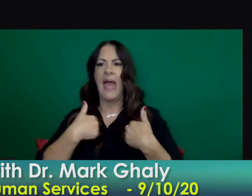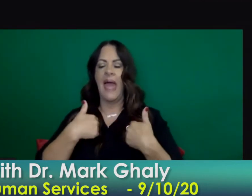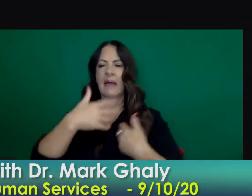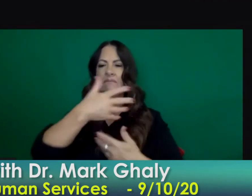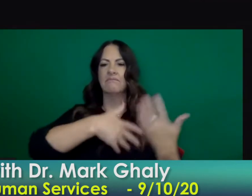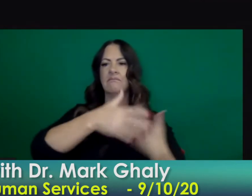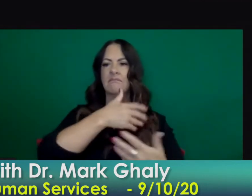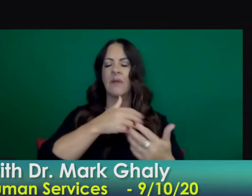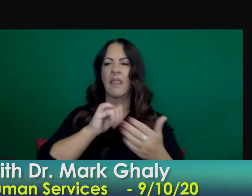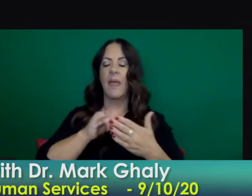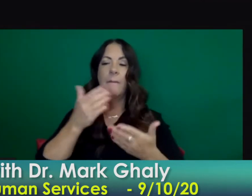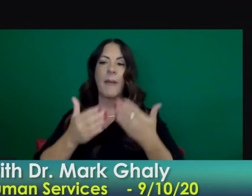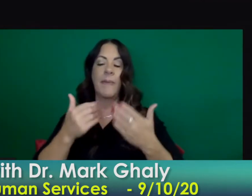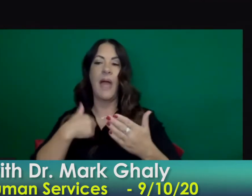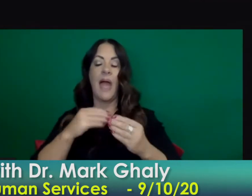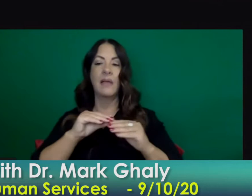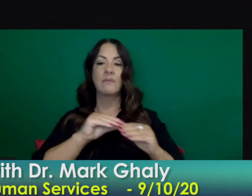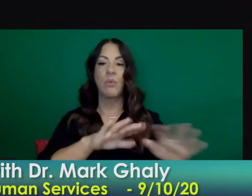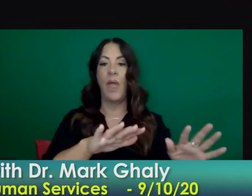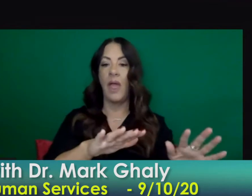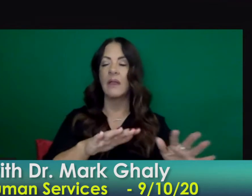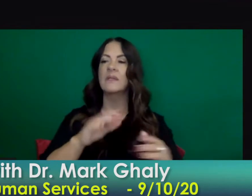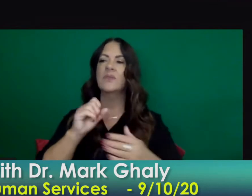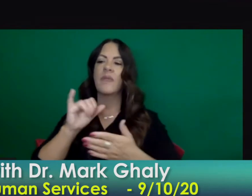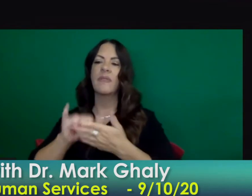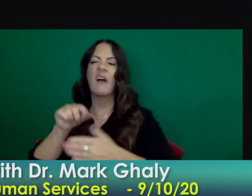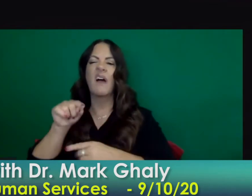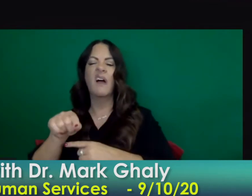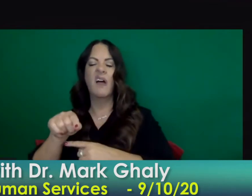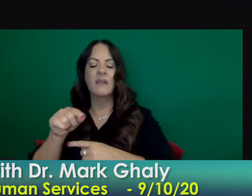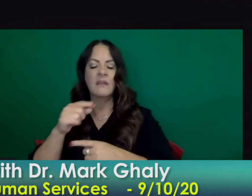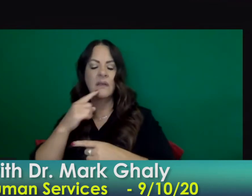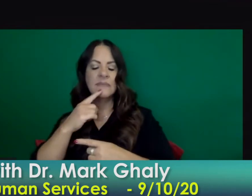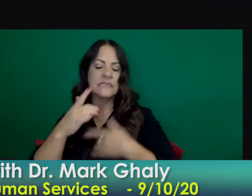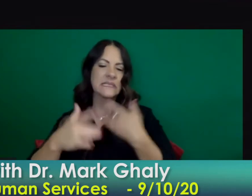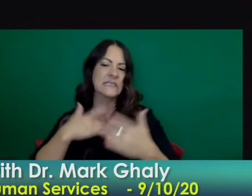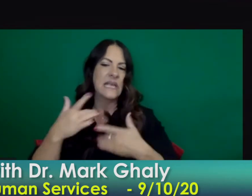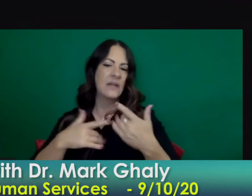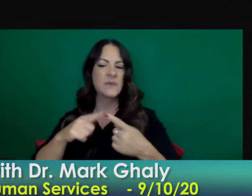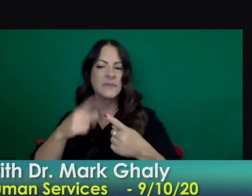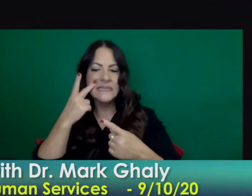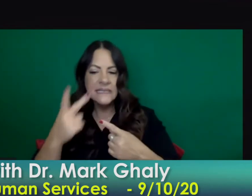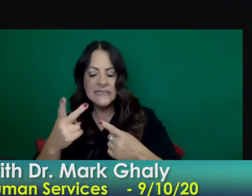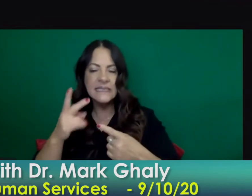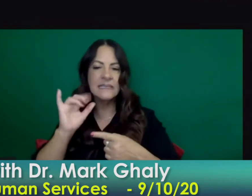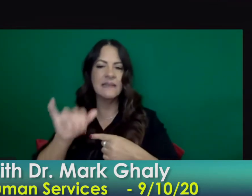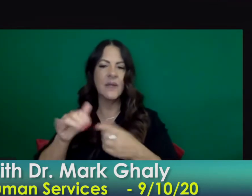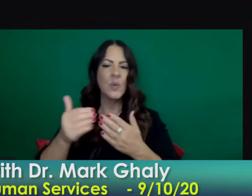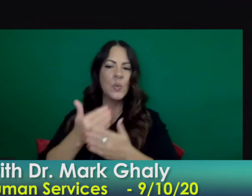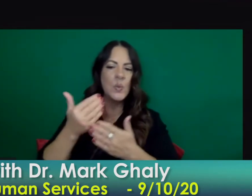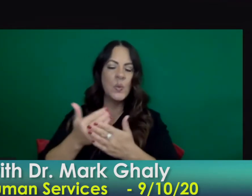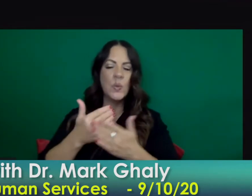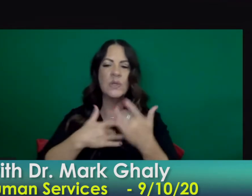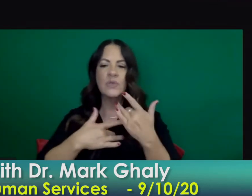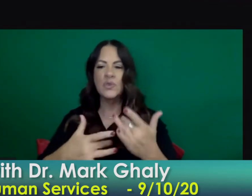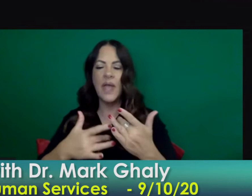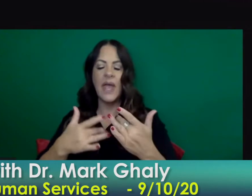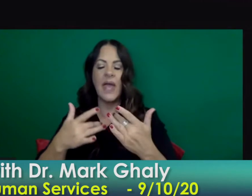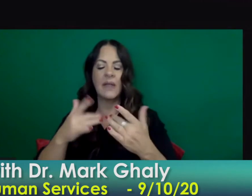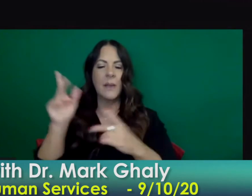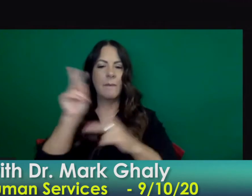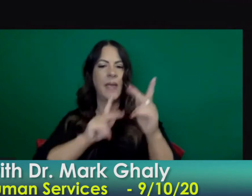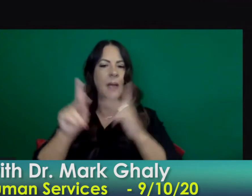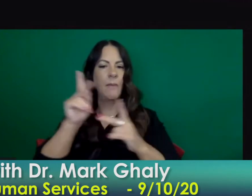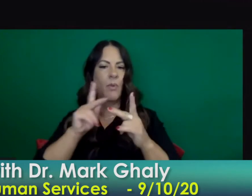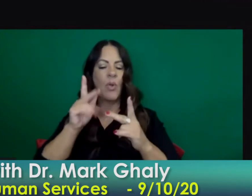timely way in an accurate way in the hands of people to use it so i'm excited to see this uh trend in california frankly